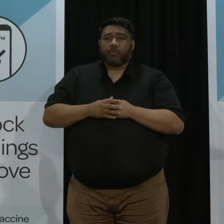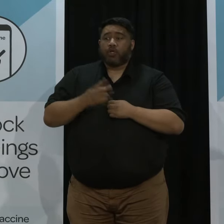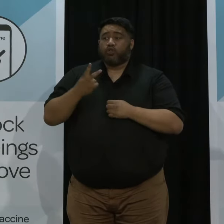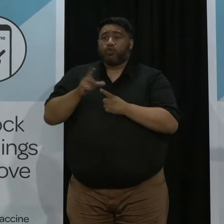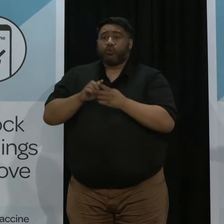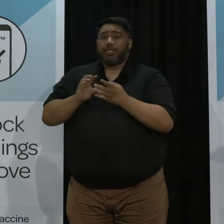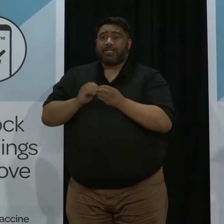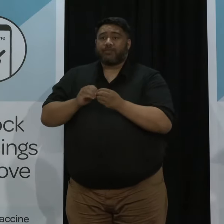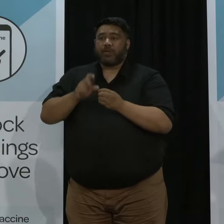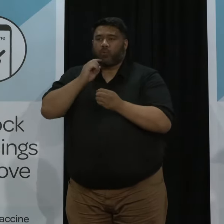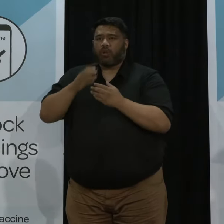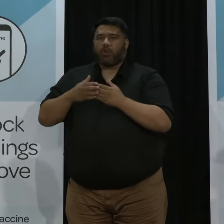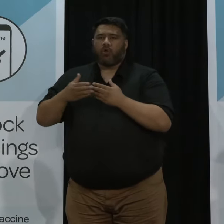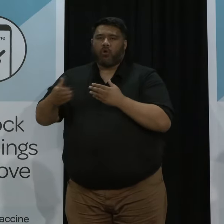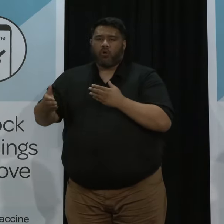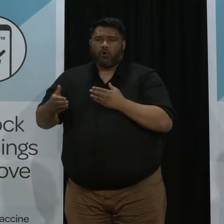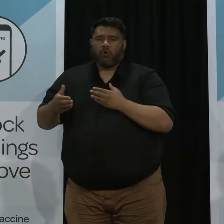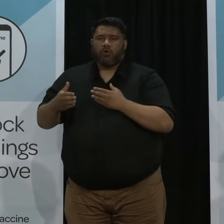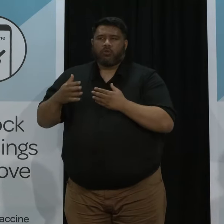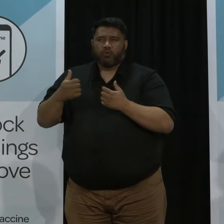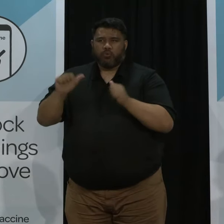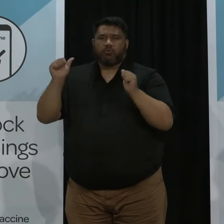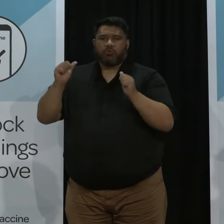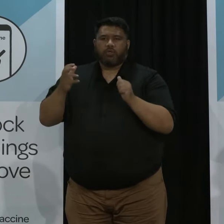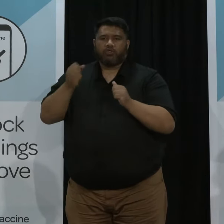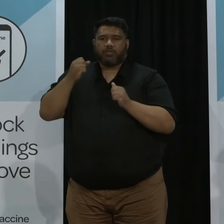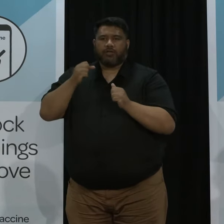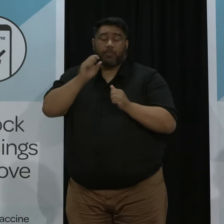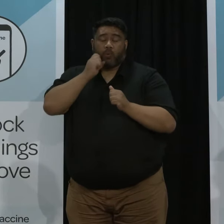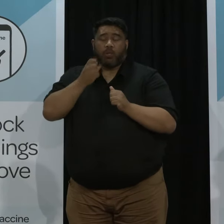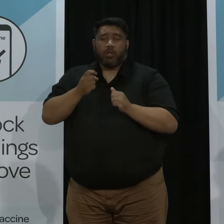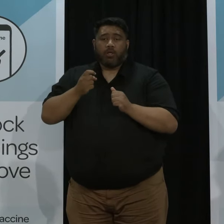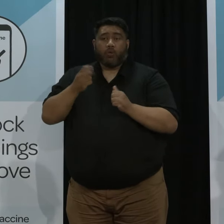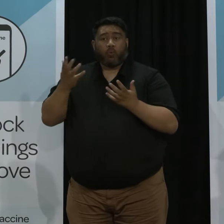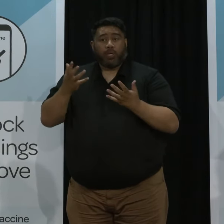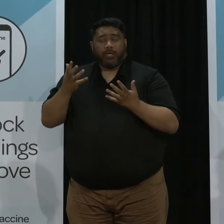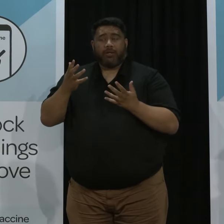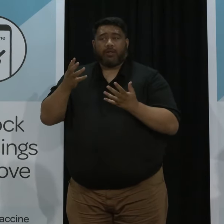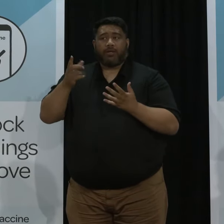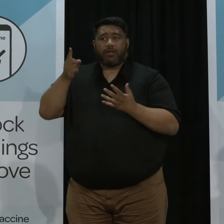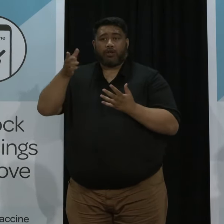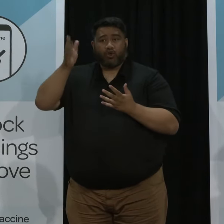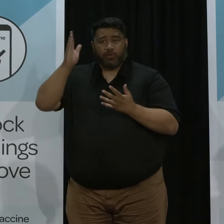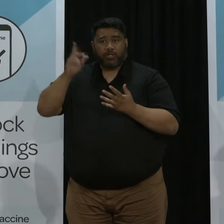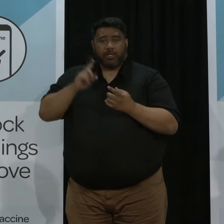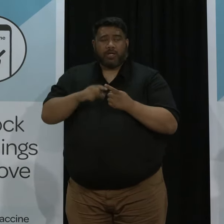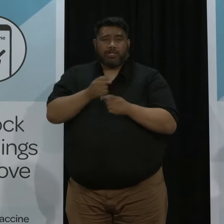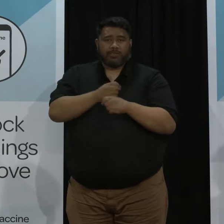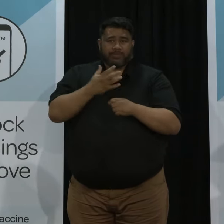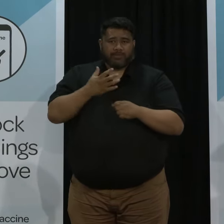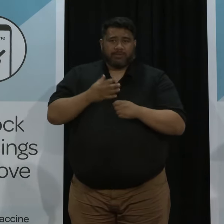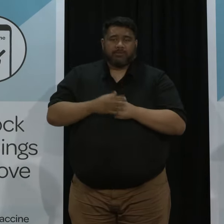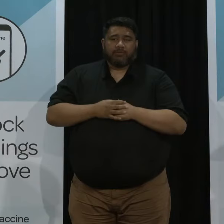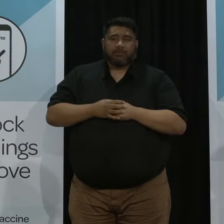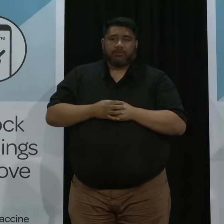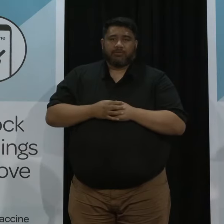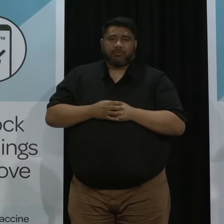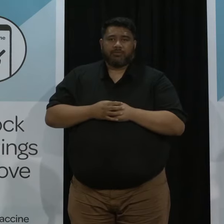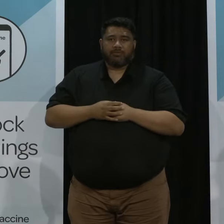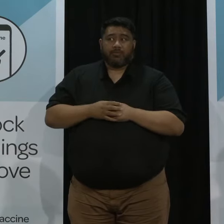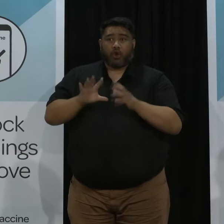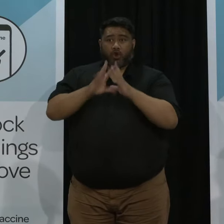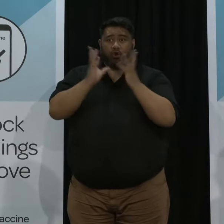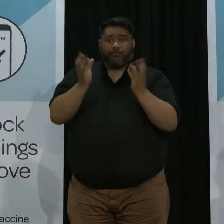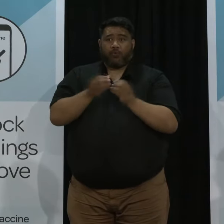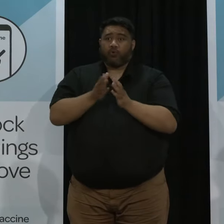will take the longest to get there will be Northland and Tairawhiti but they continue to make progress the key thing is that we it is still going up nationwide